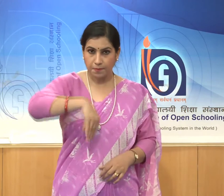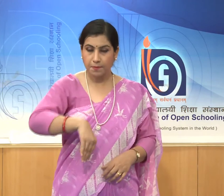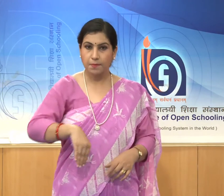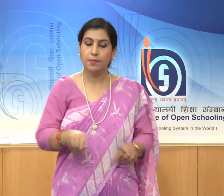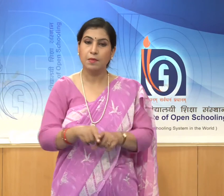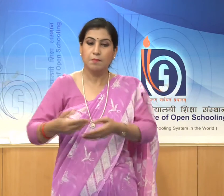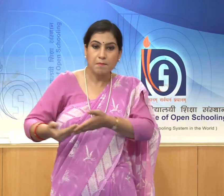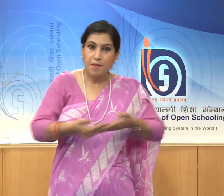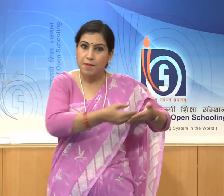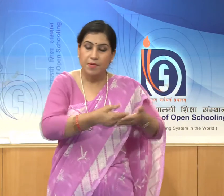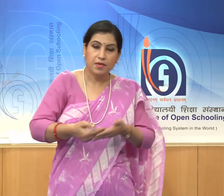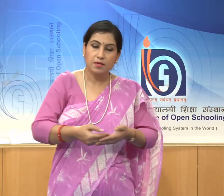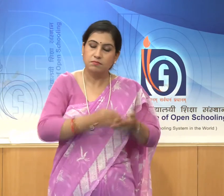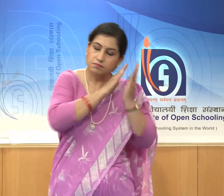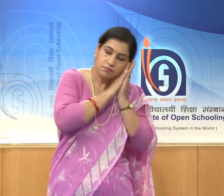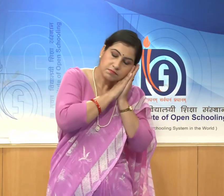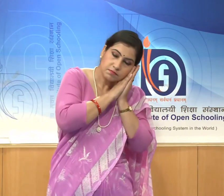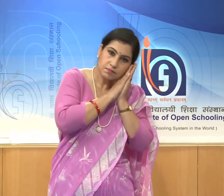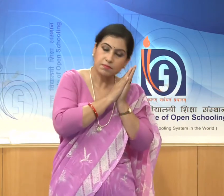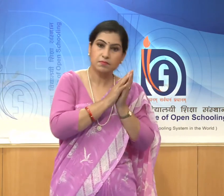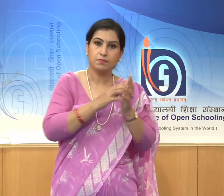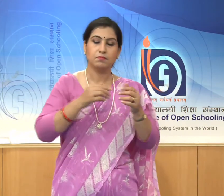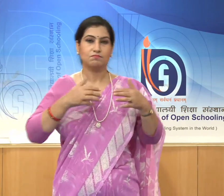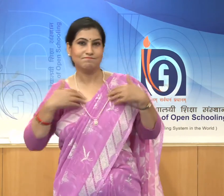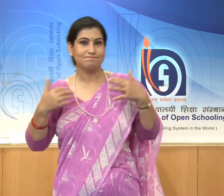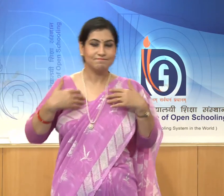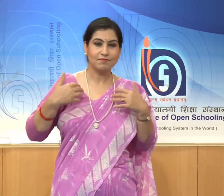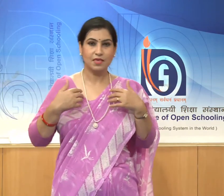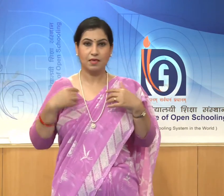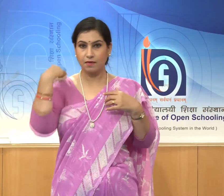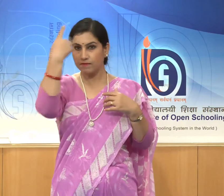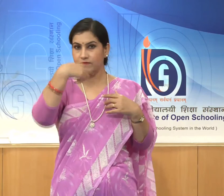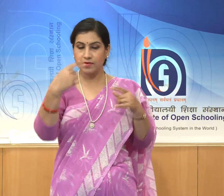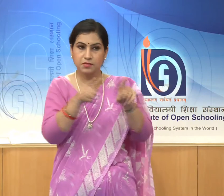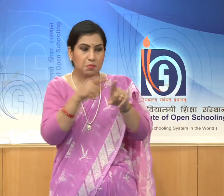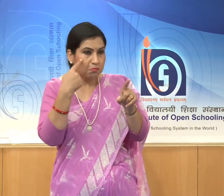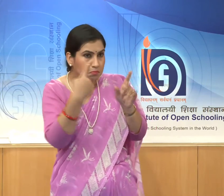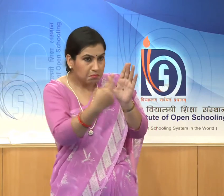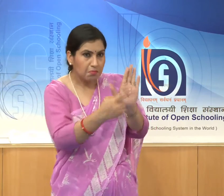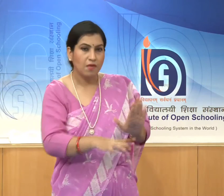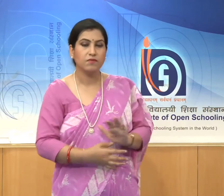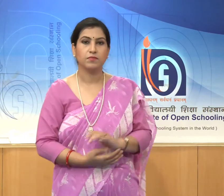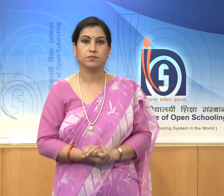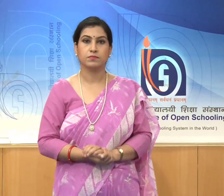the monkey figures, the deer